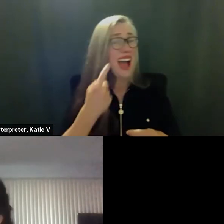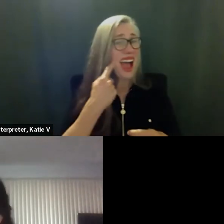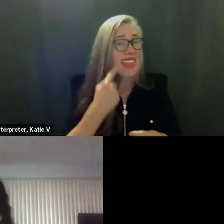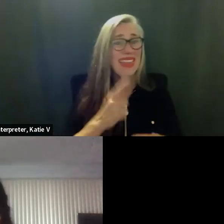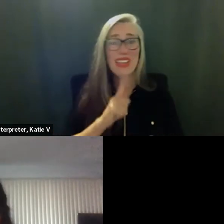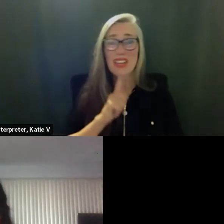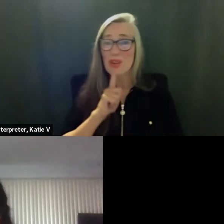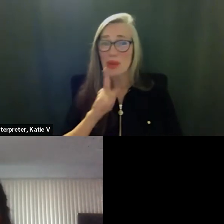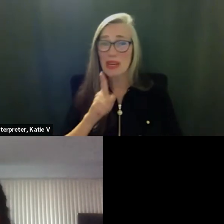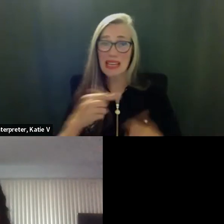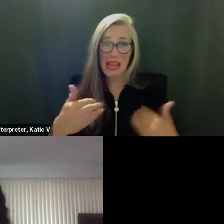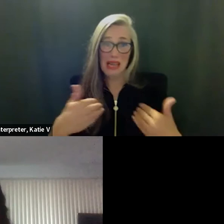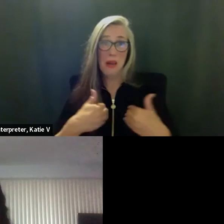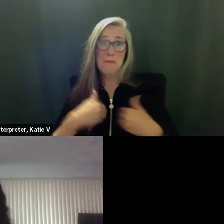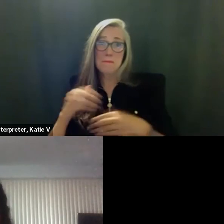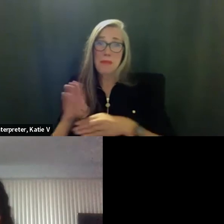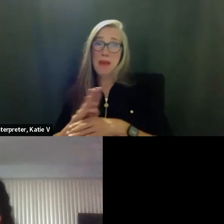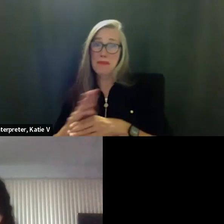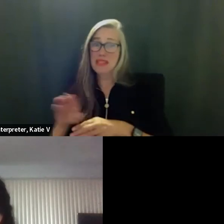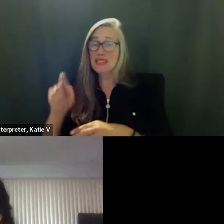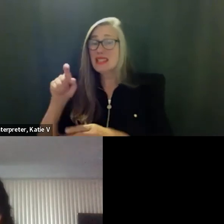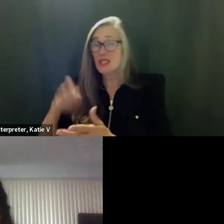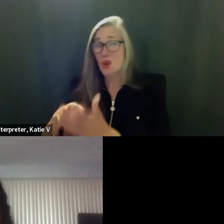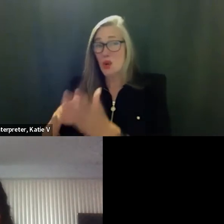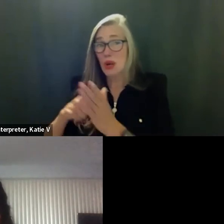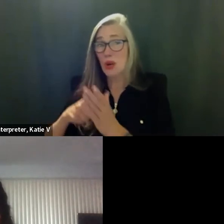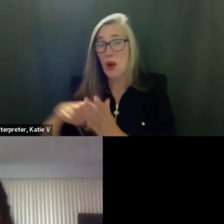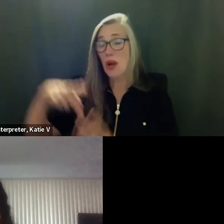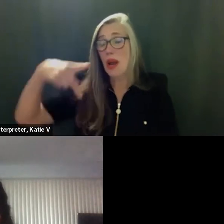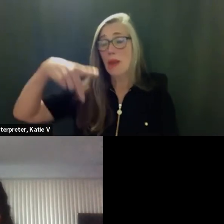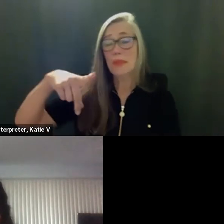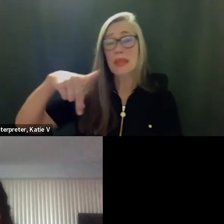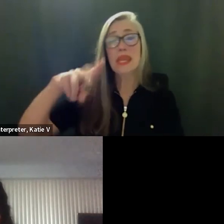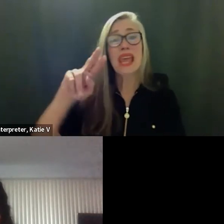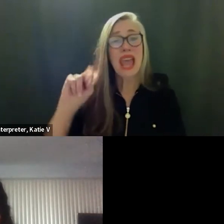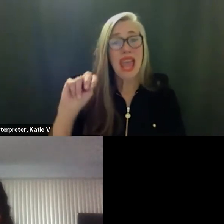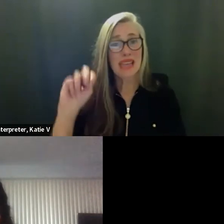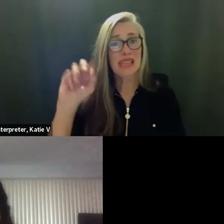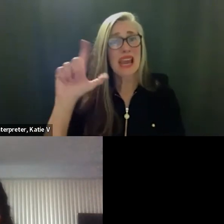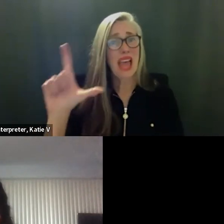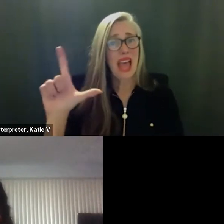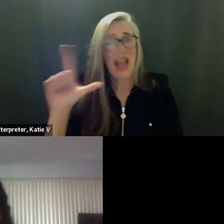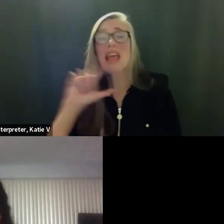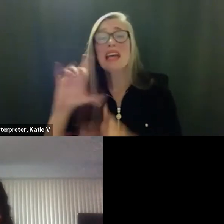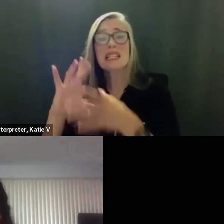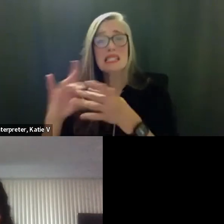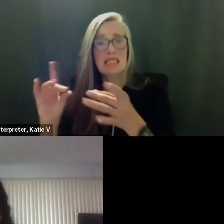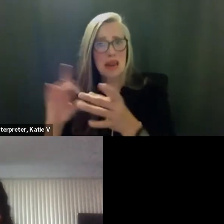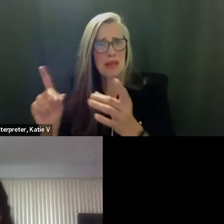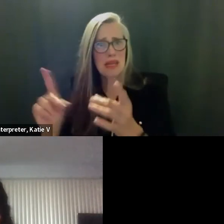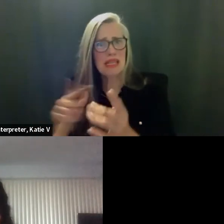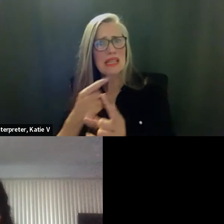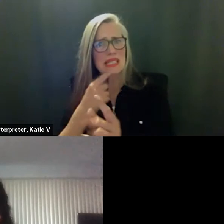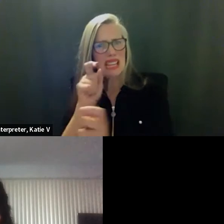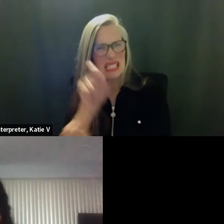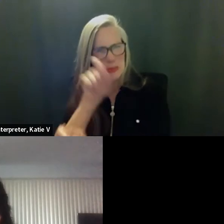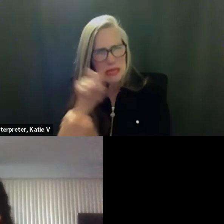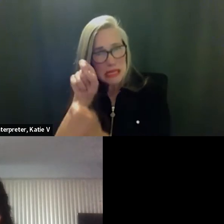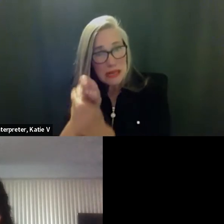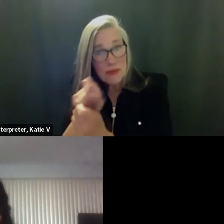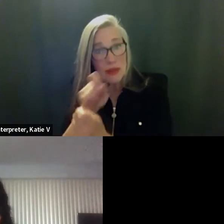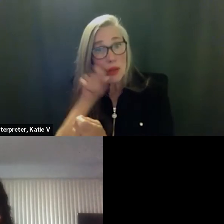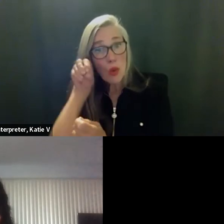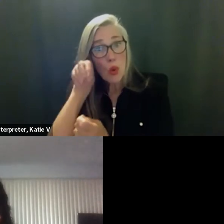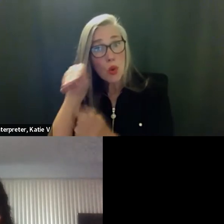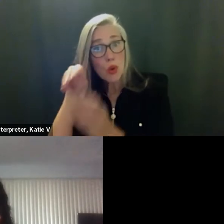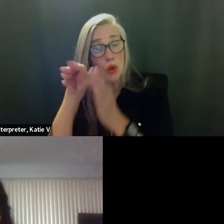have a pnl statement and you have to write who the payee is it's a very specific thing and on